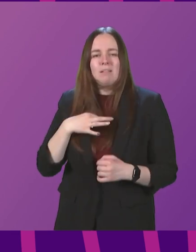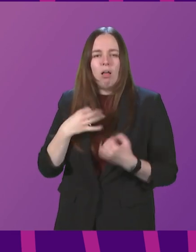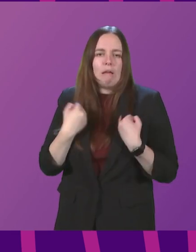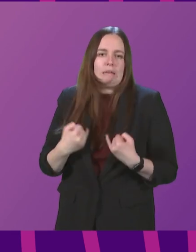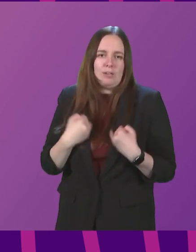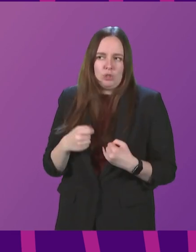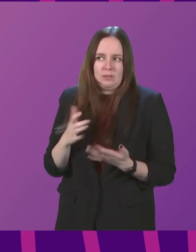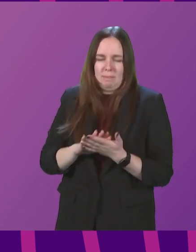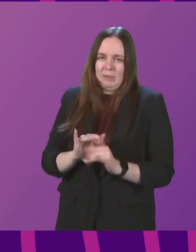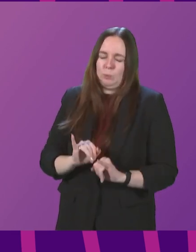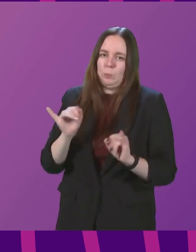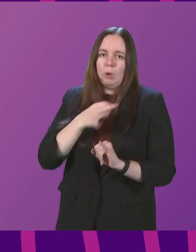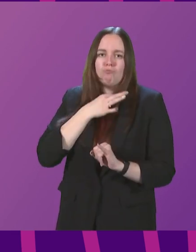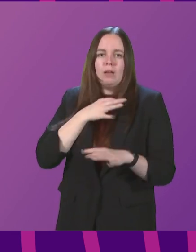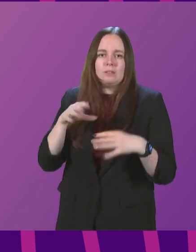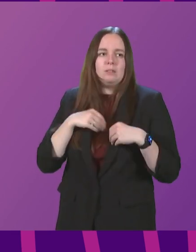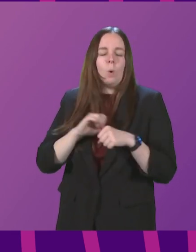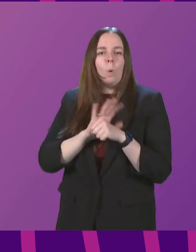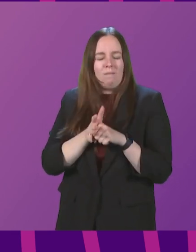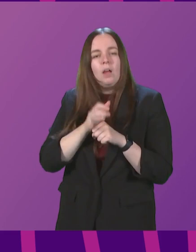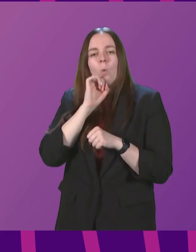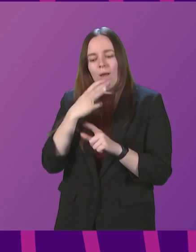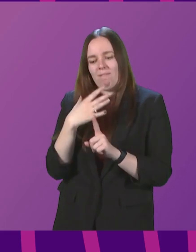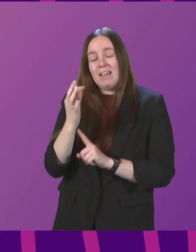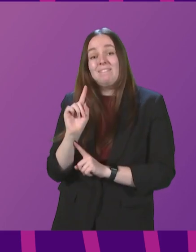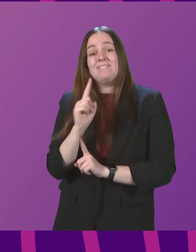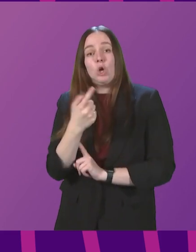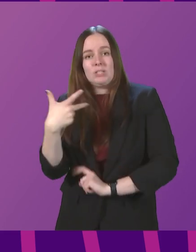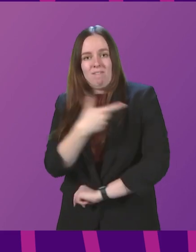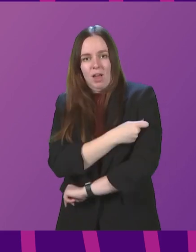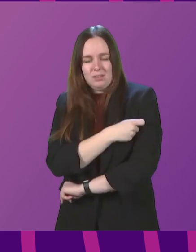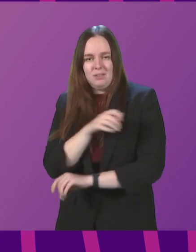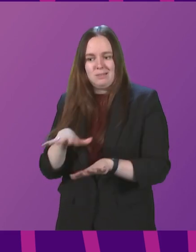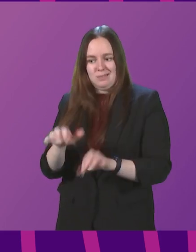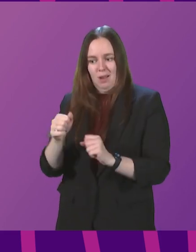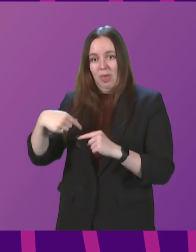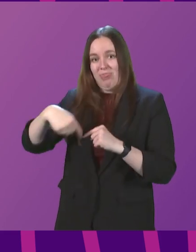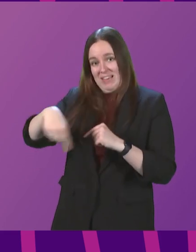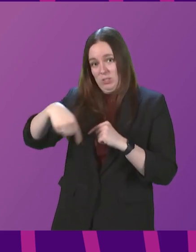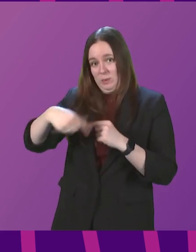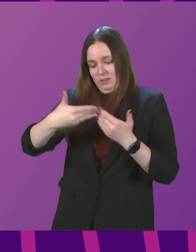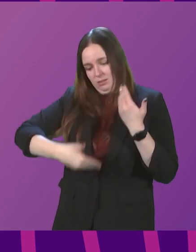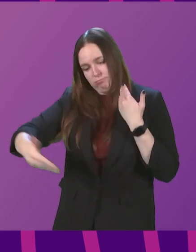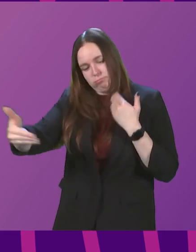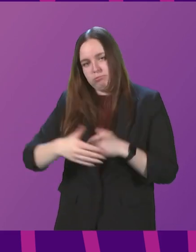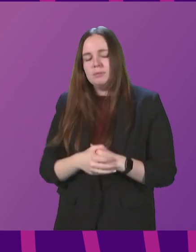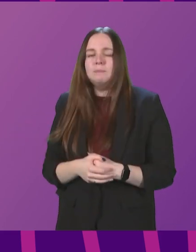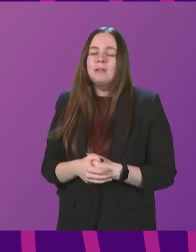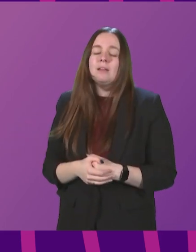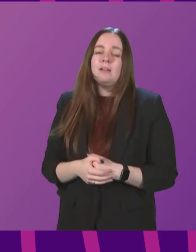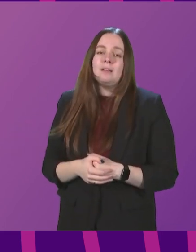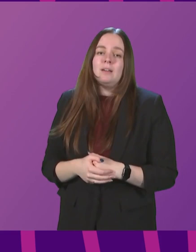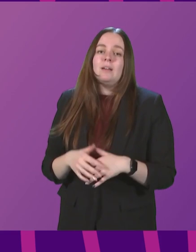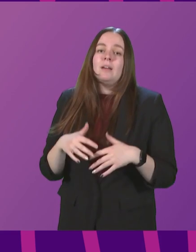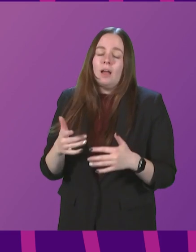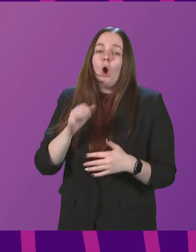put them at greater risk from COVID will be invited for their first vaccination from this week onwards. Again, let me